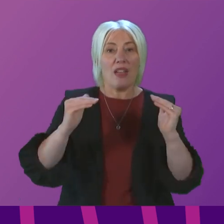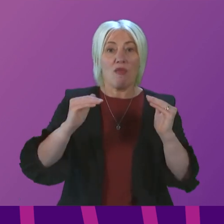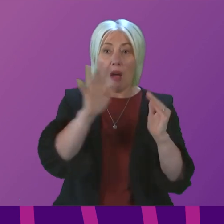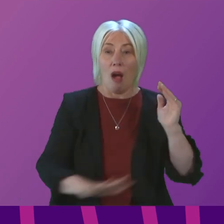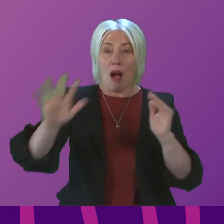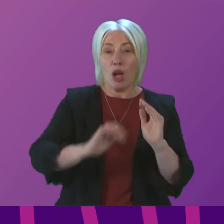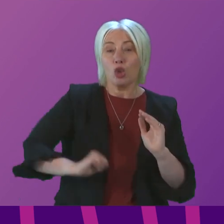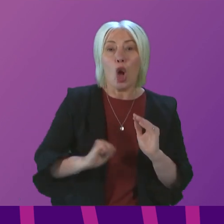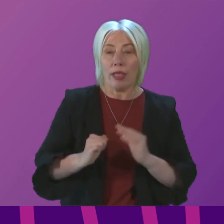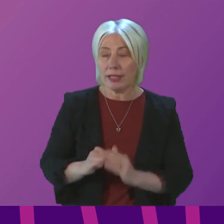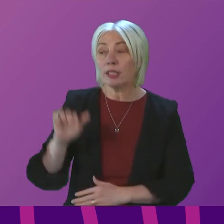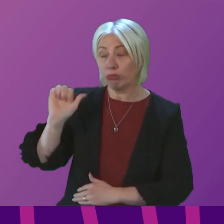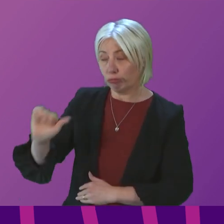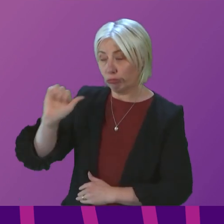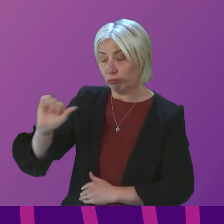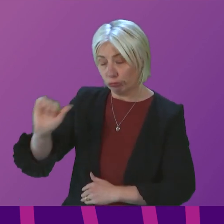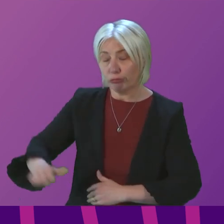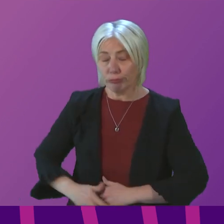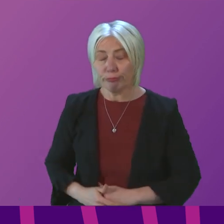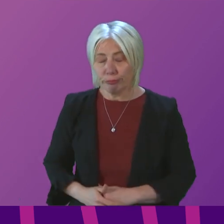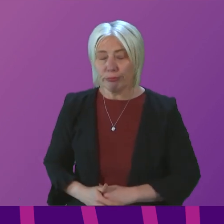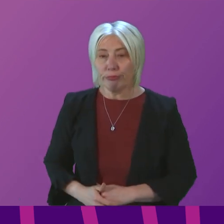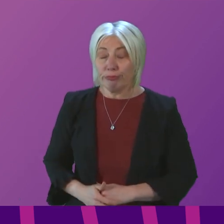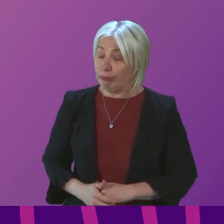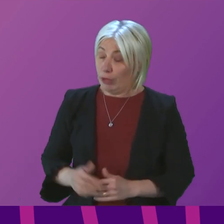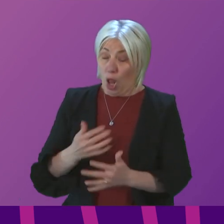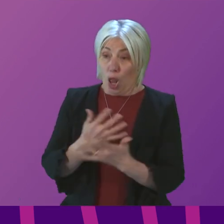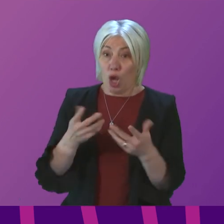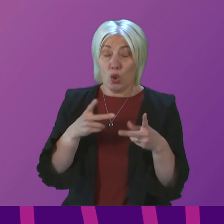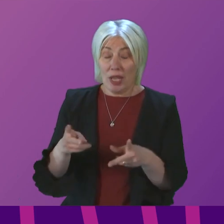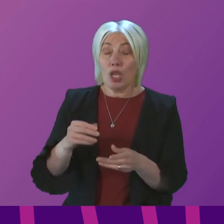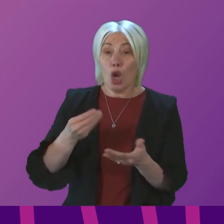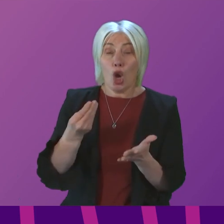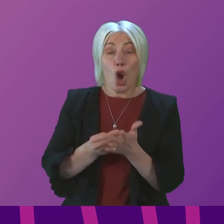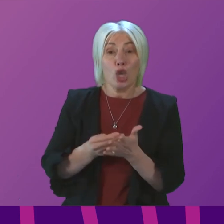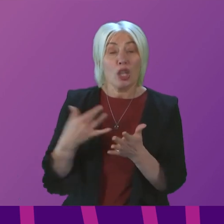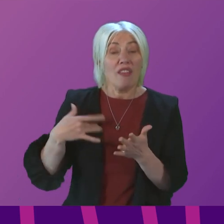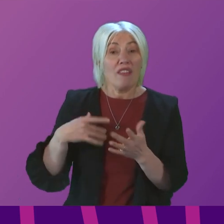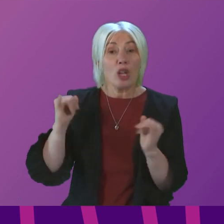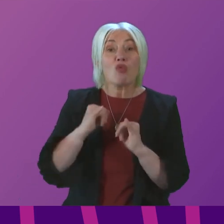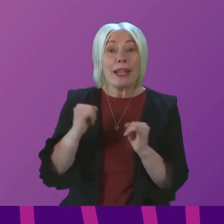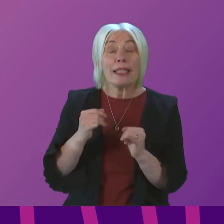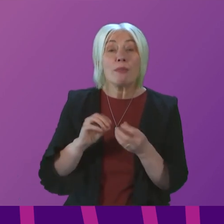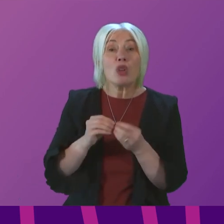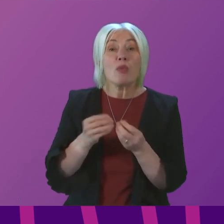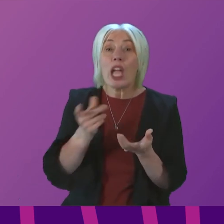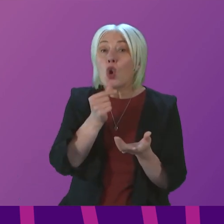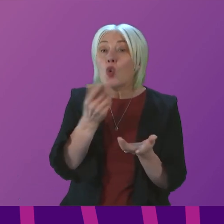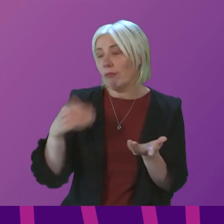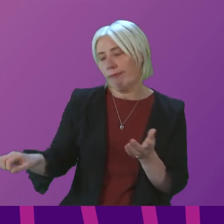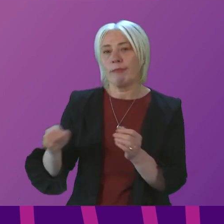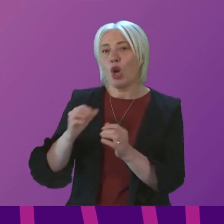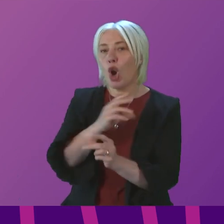Yeah, think Jim Fairley is absolutely right. In so many ways, this cost of living crisis has been created by the Conservative.